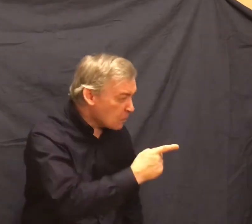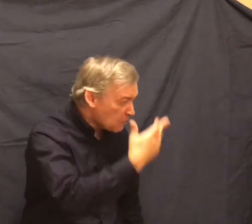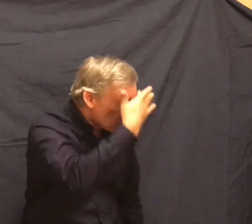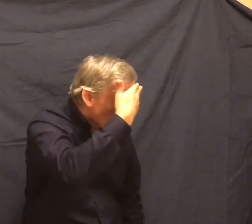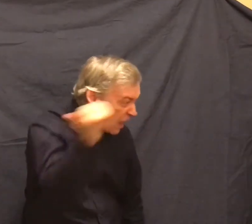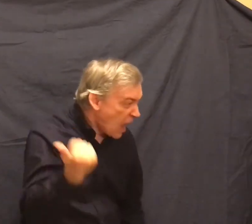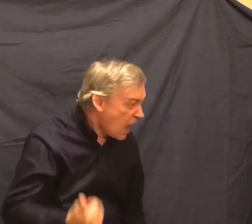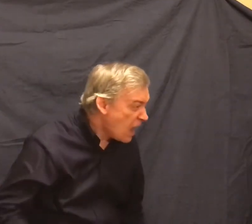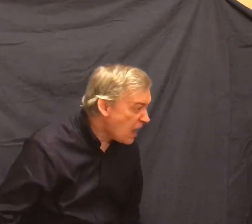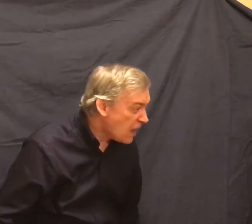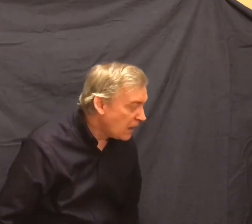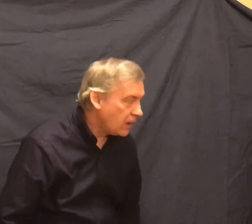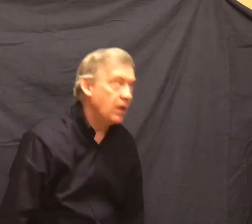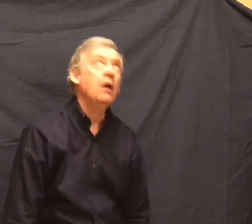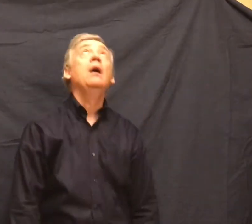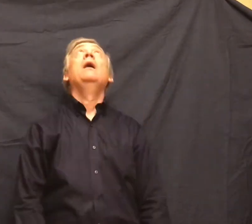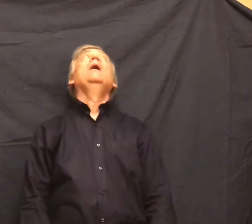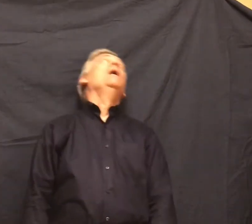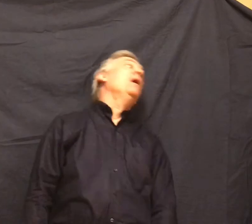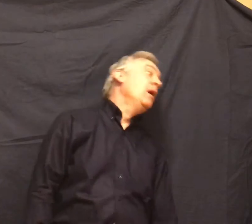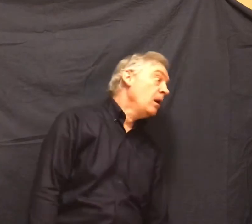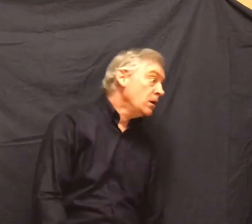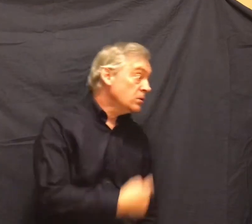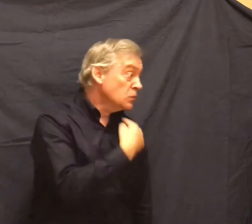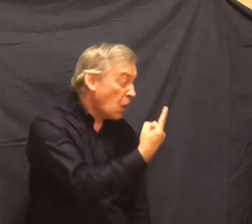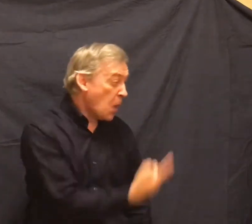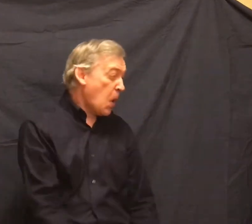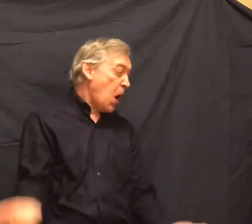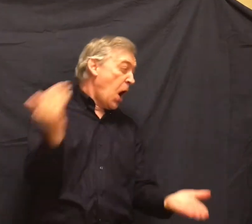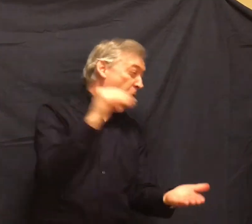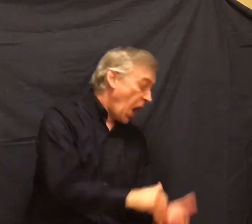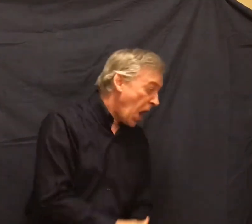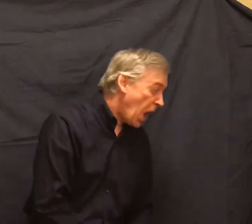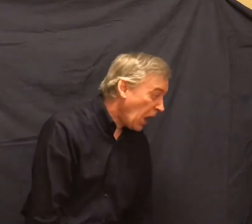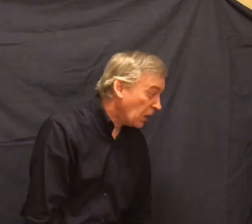I gotta tell you again, do I? Good grief, you're a crazy jerk.